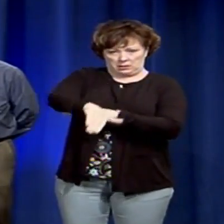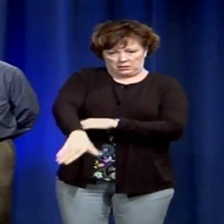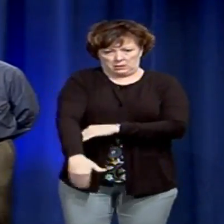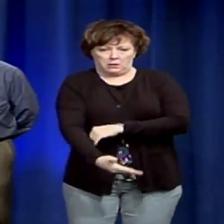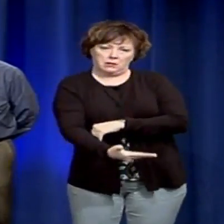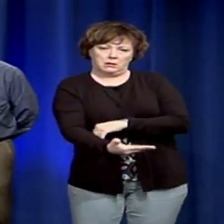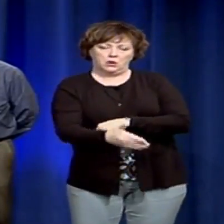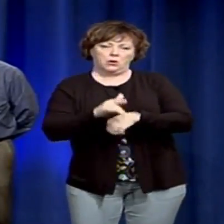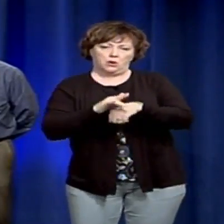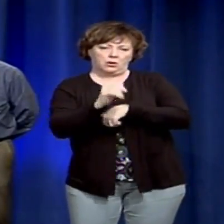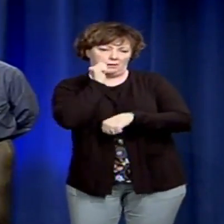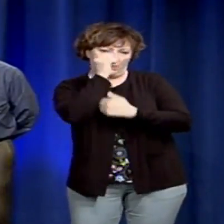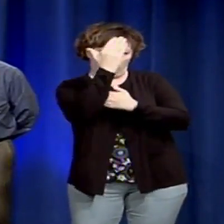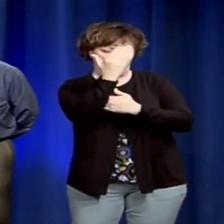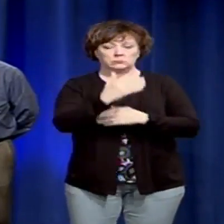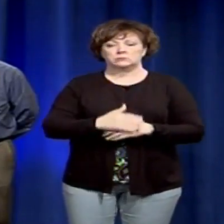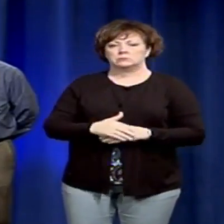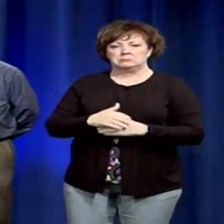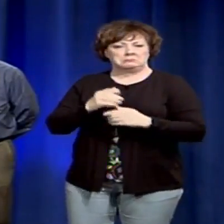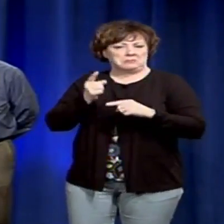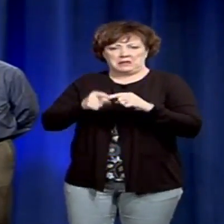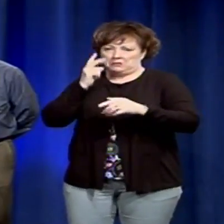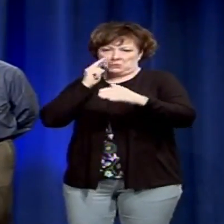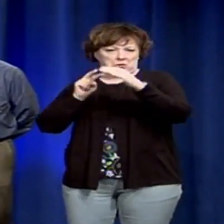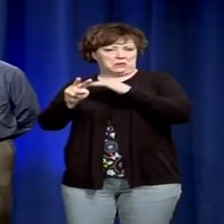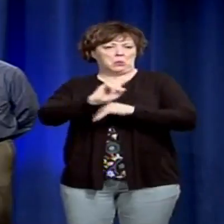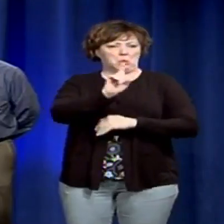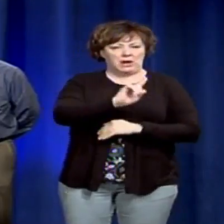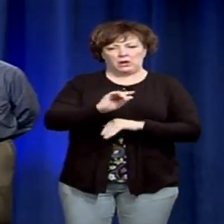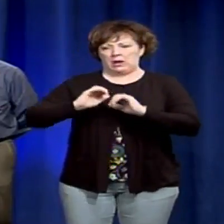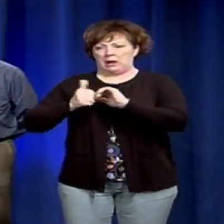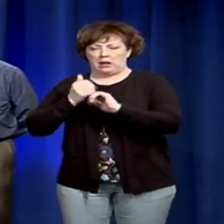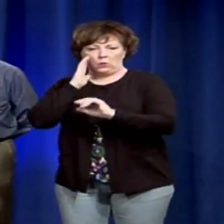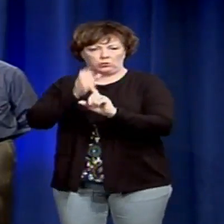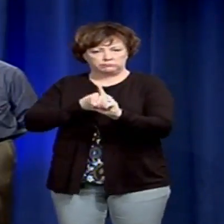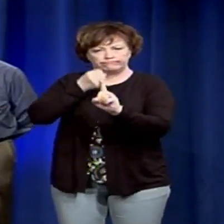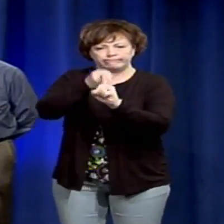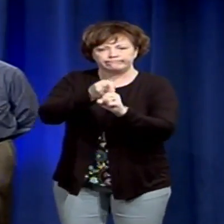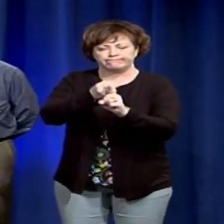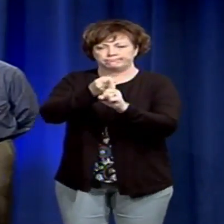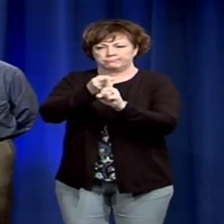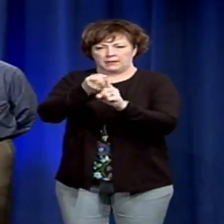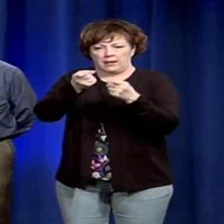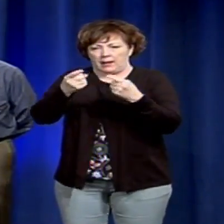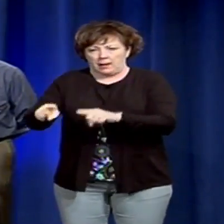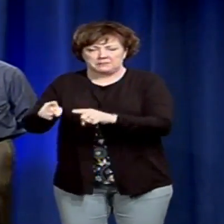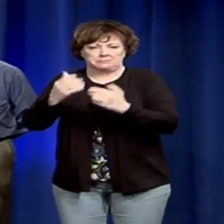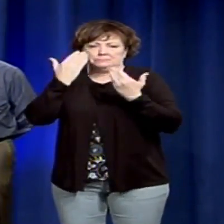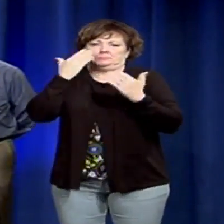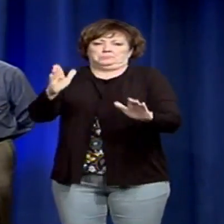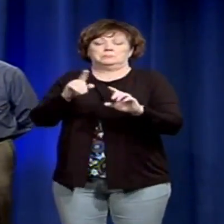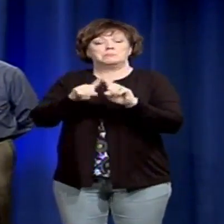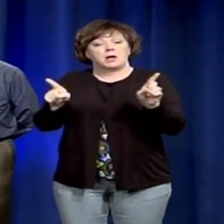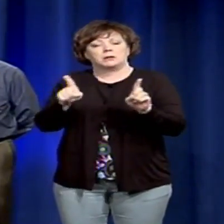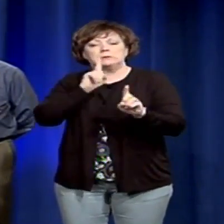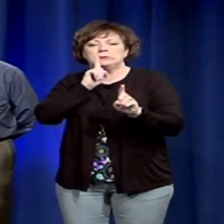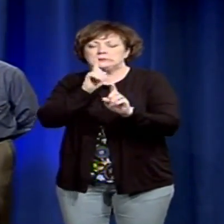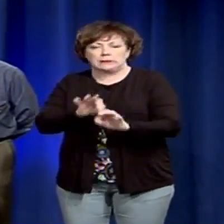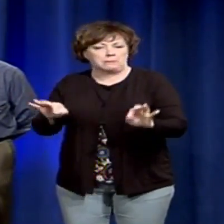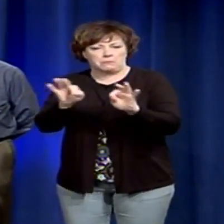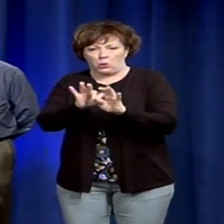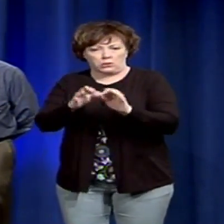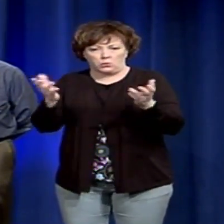It's impossible for us to know exactly where and how this storm will land, but it's all